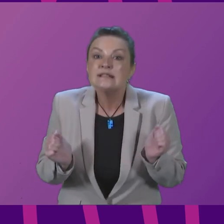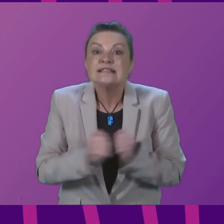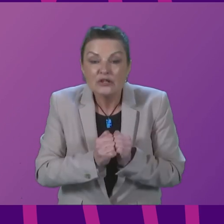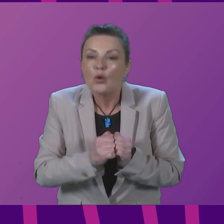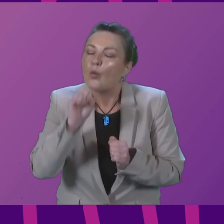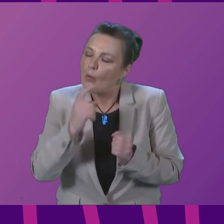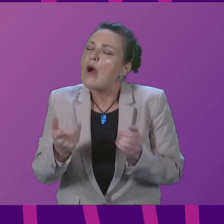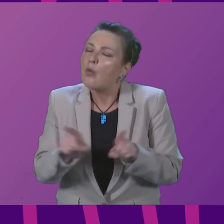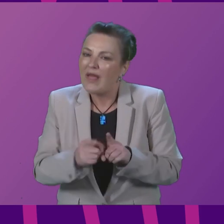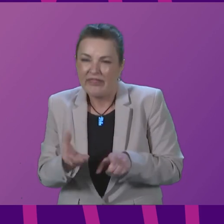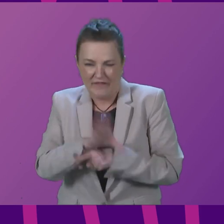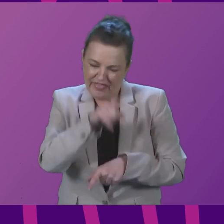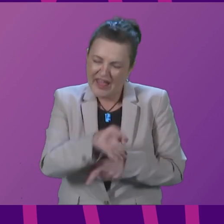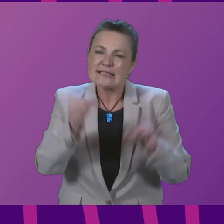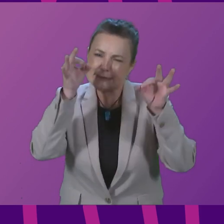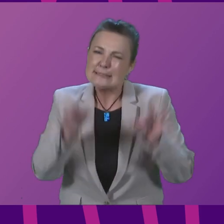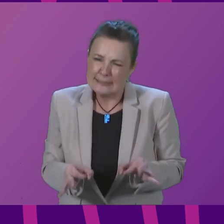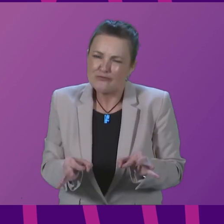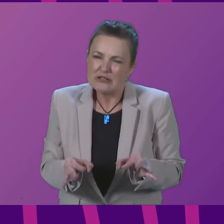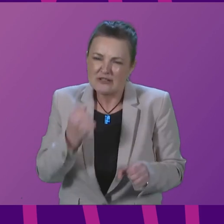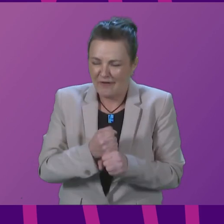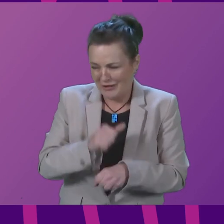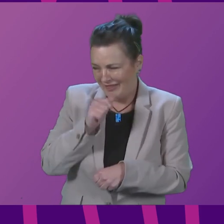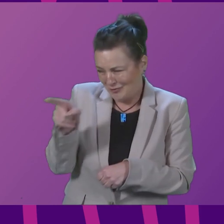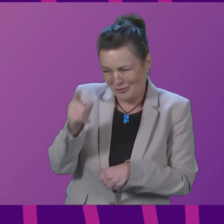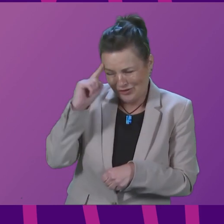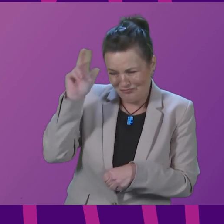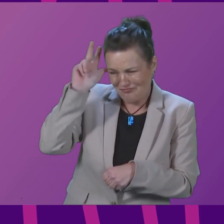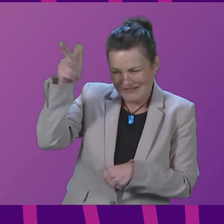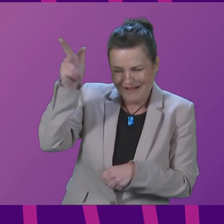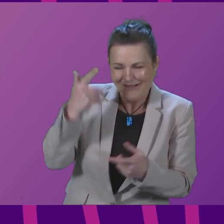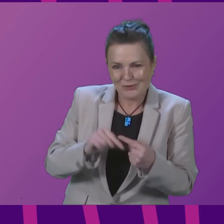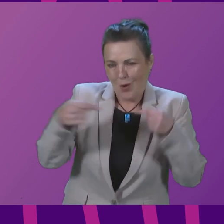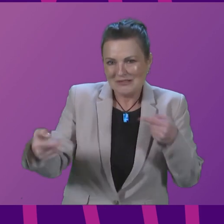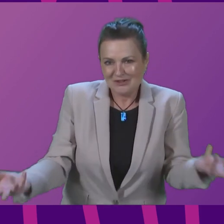That's serious government as opposed to ridiculous opposition. Thank you.